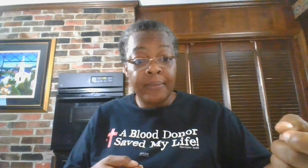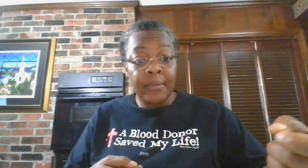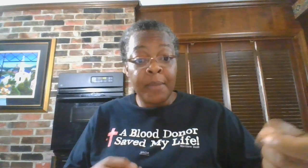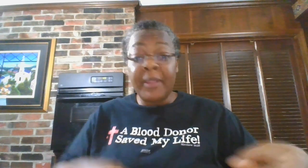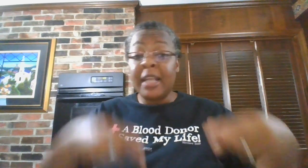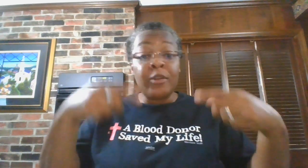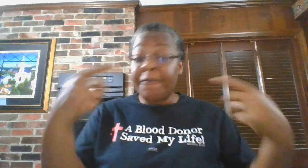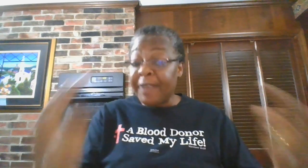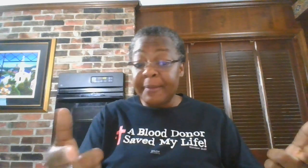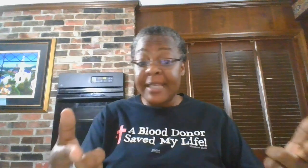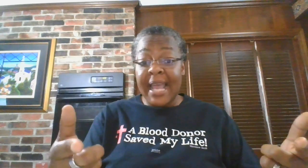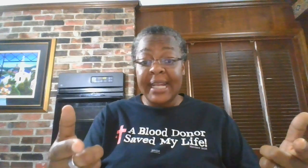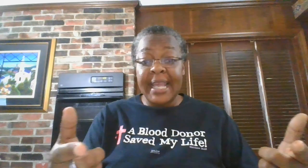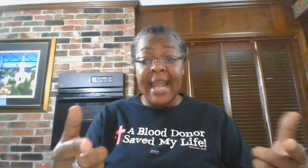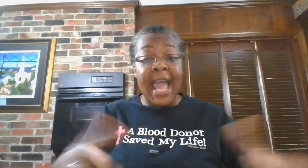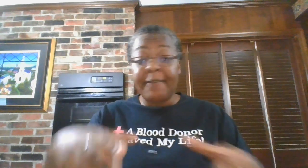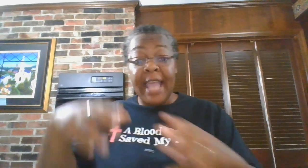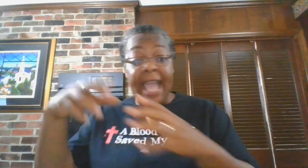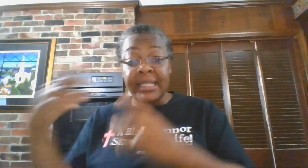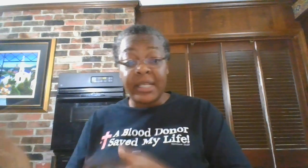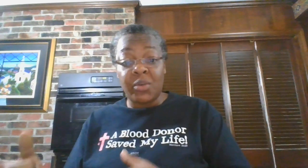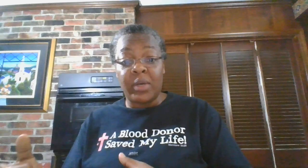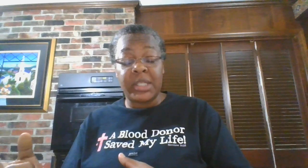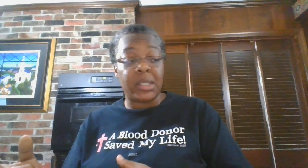But then on the flip side of that, I have to ask this question.